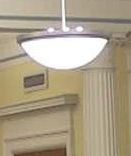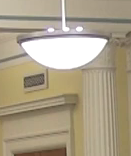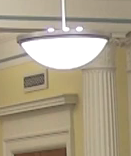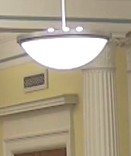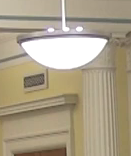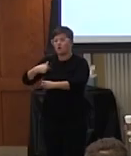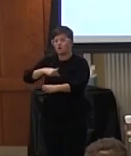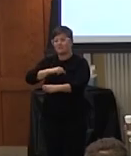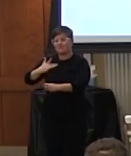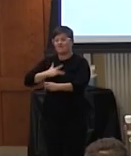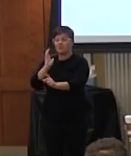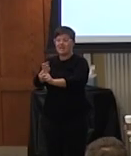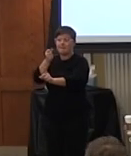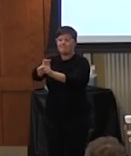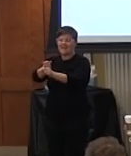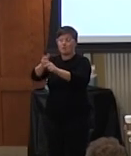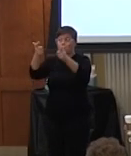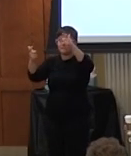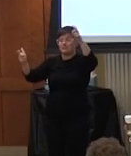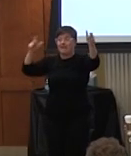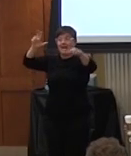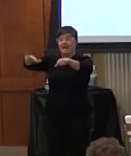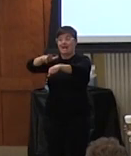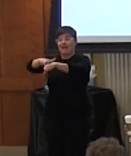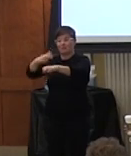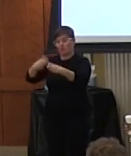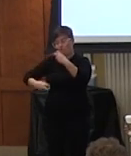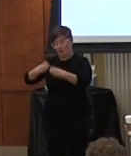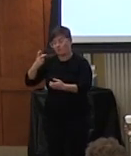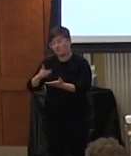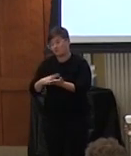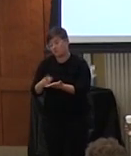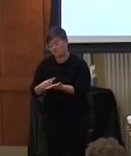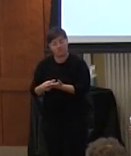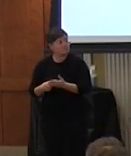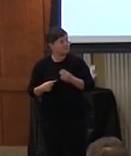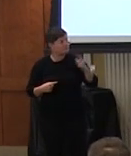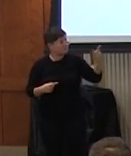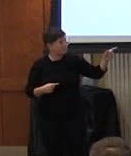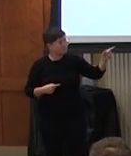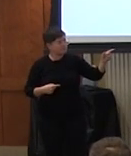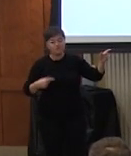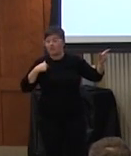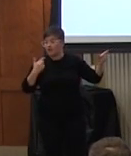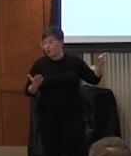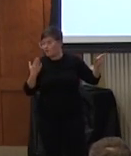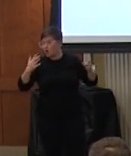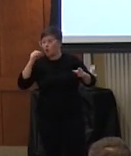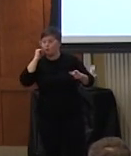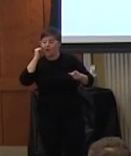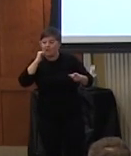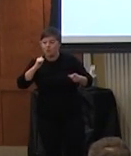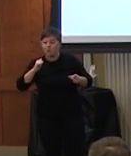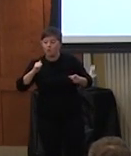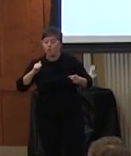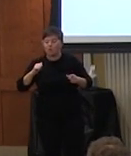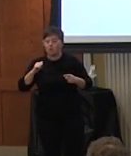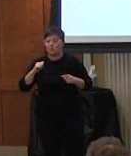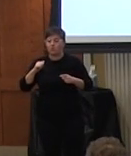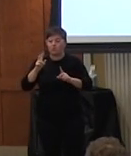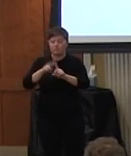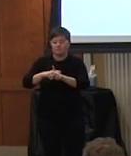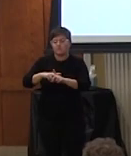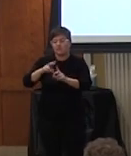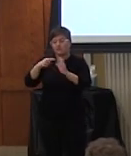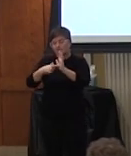for us to feel the impact of those national problems sometimes yeah can i offer a practical example so um